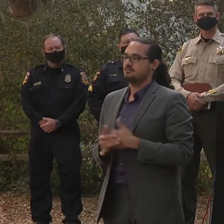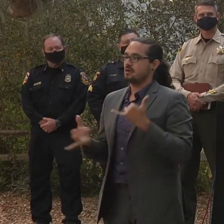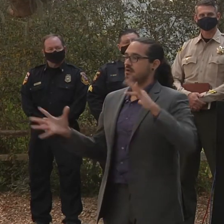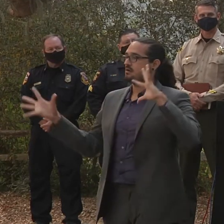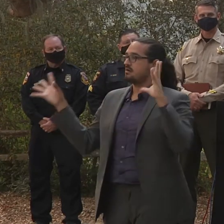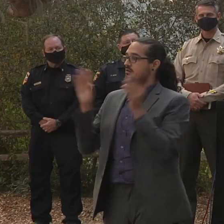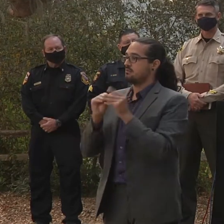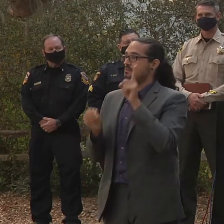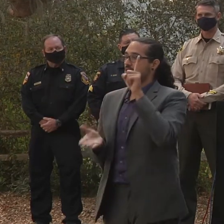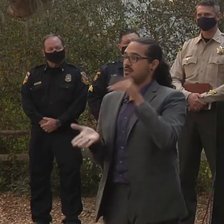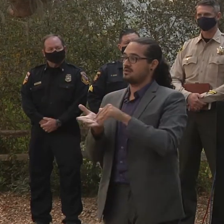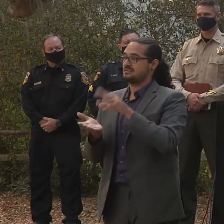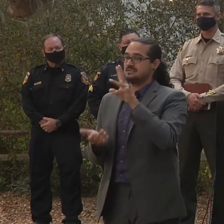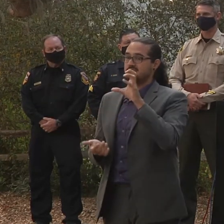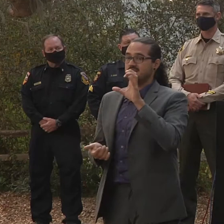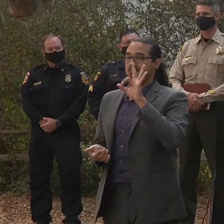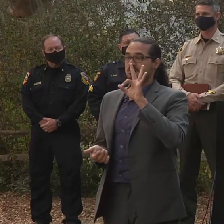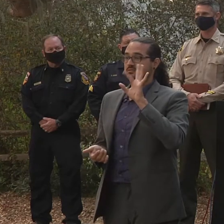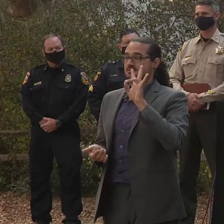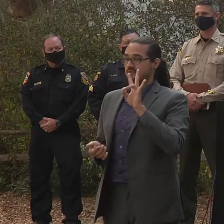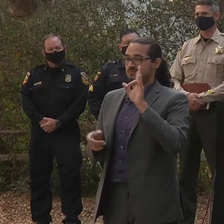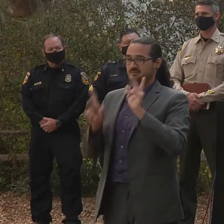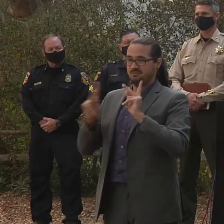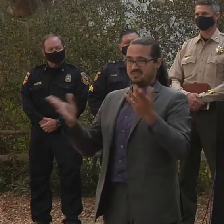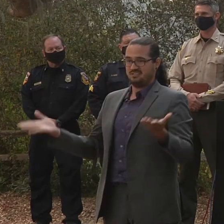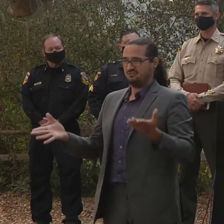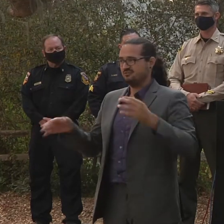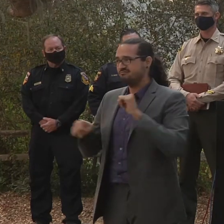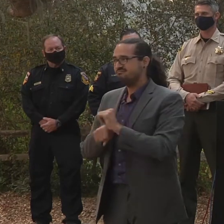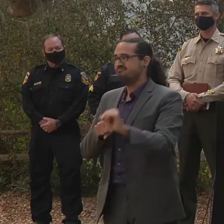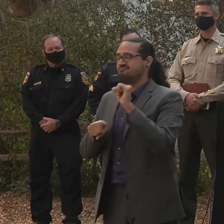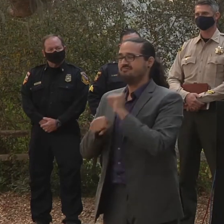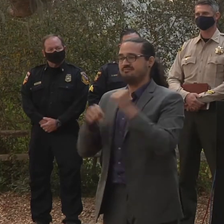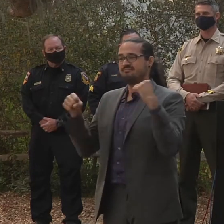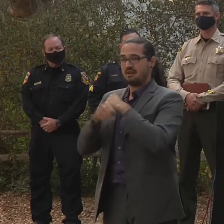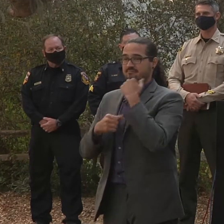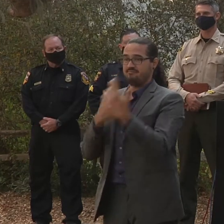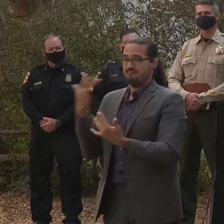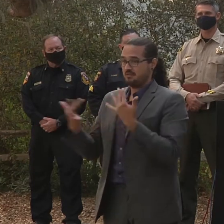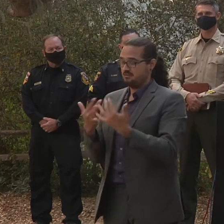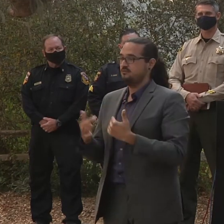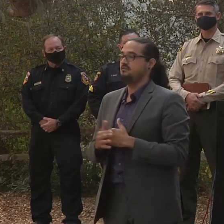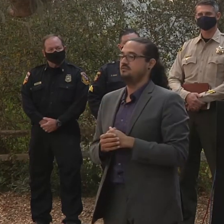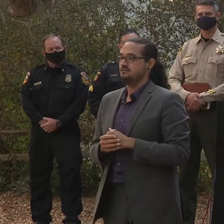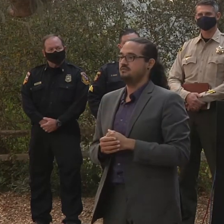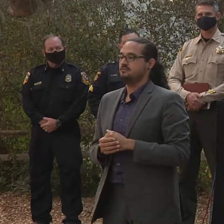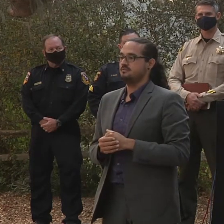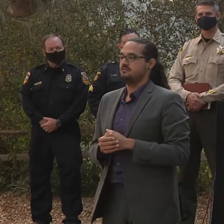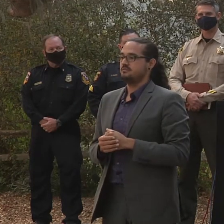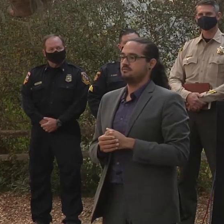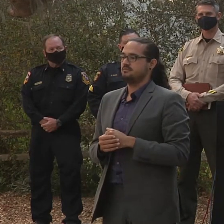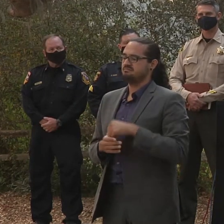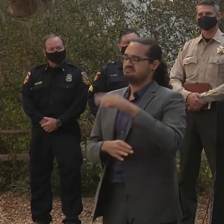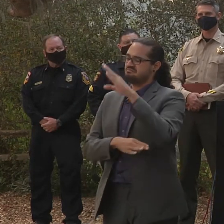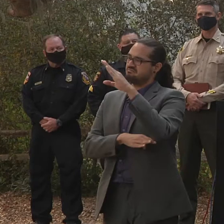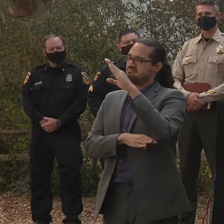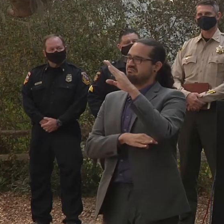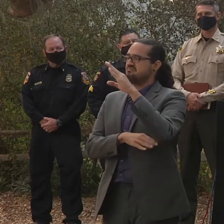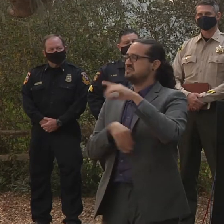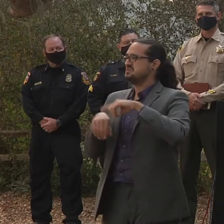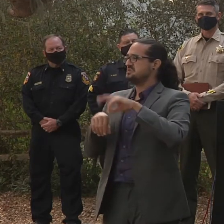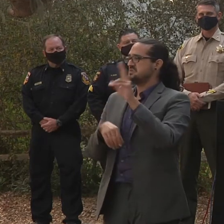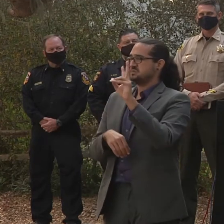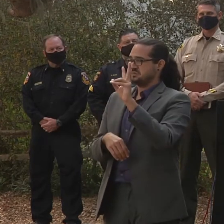personnel assigned to the incident. And this afternoon, about 2 o'clock, working with the Santa Clara County